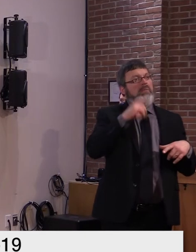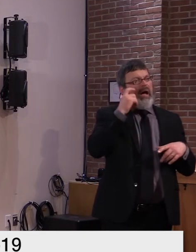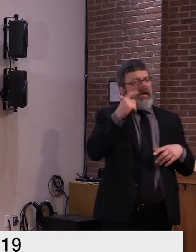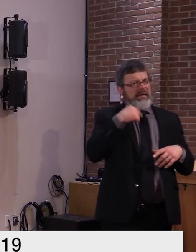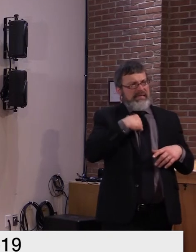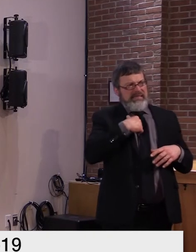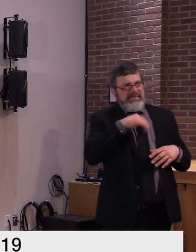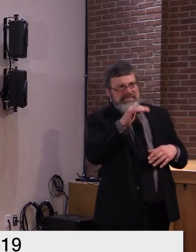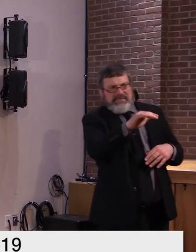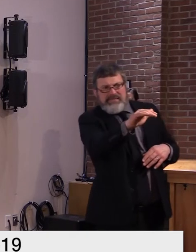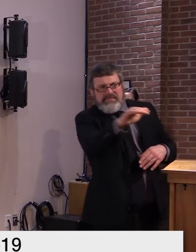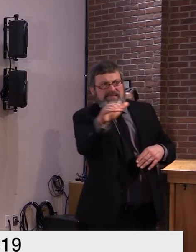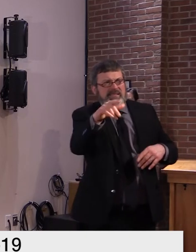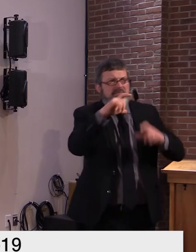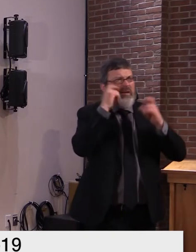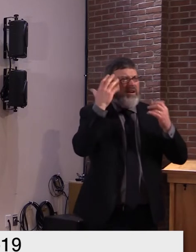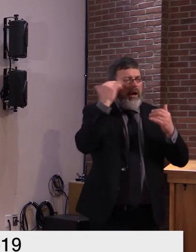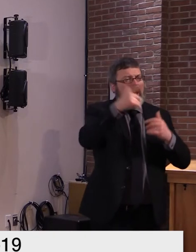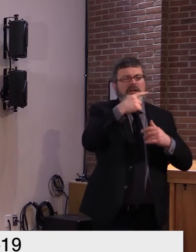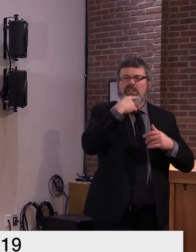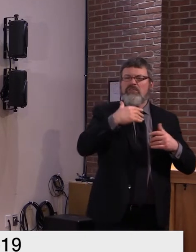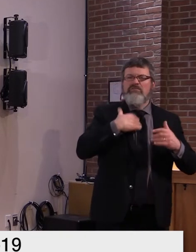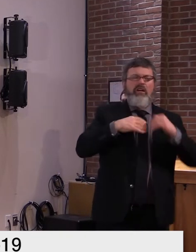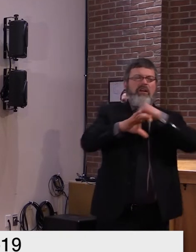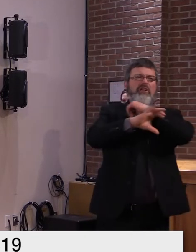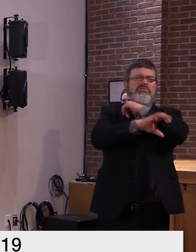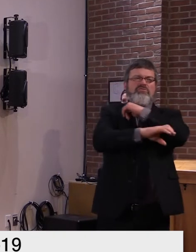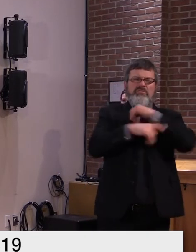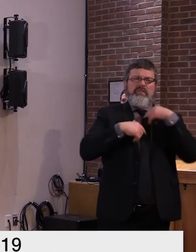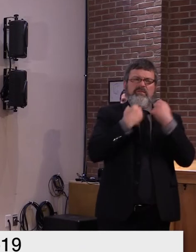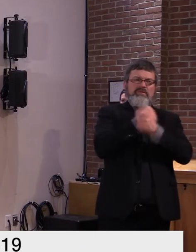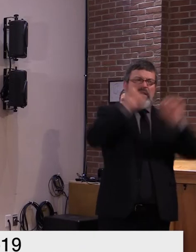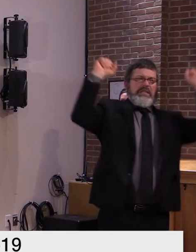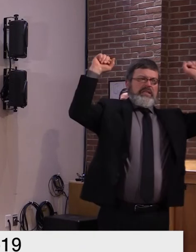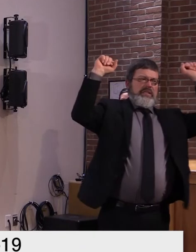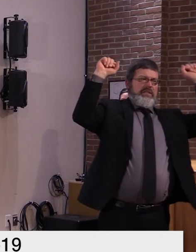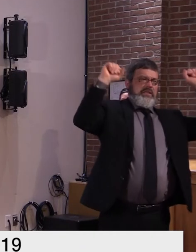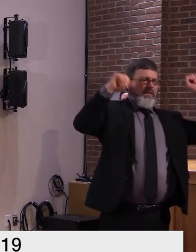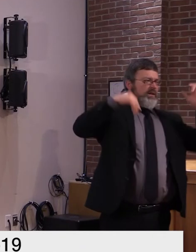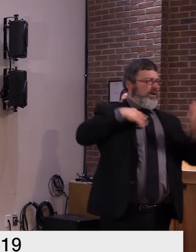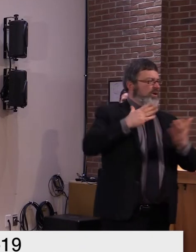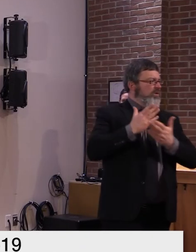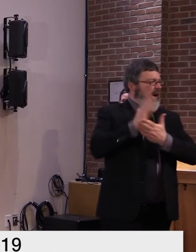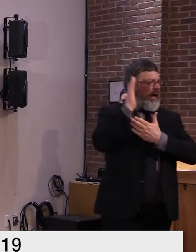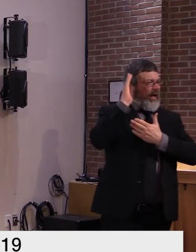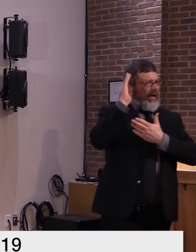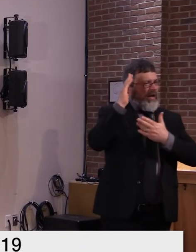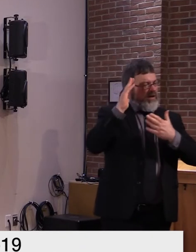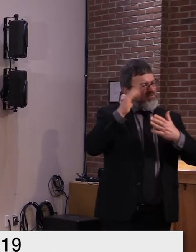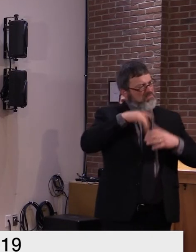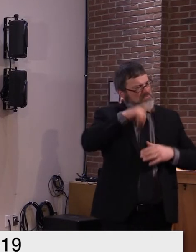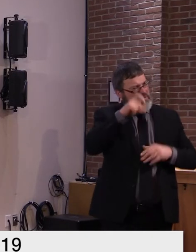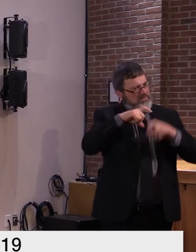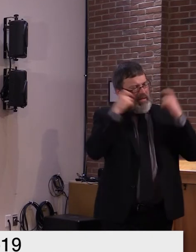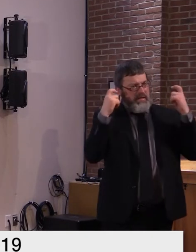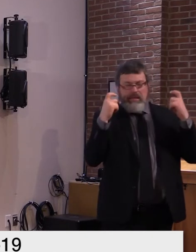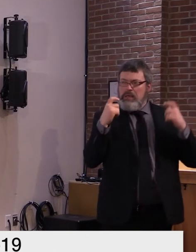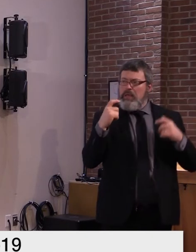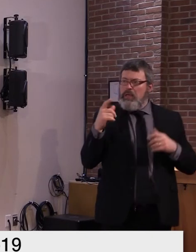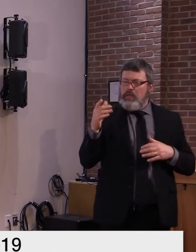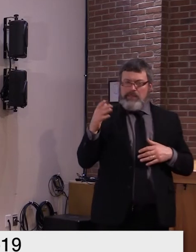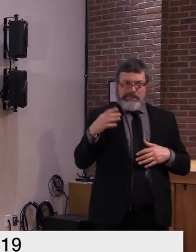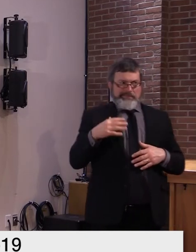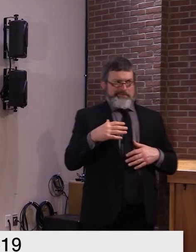these emergency orders as an infringement of their rights? Thank you. Well, again, to reinforce all the things that I've said to my